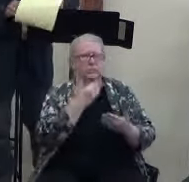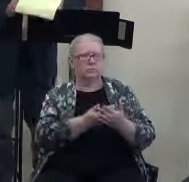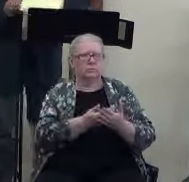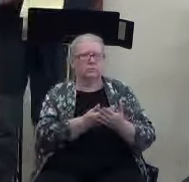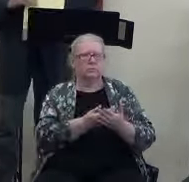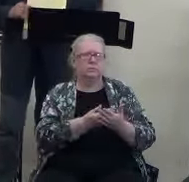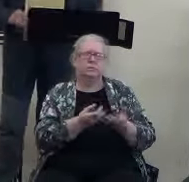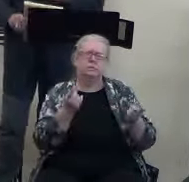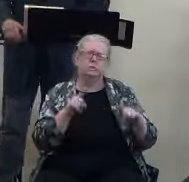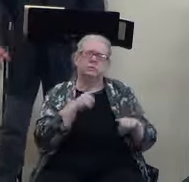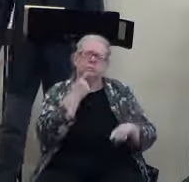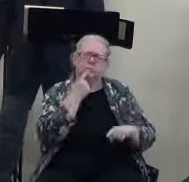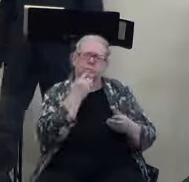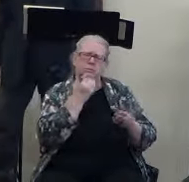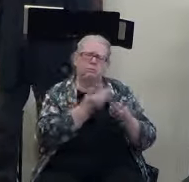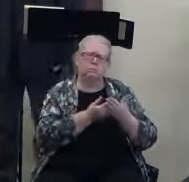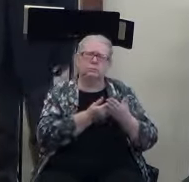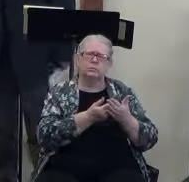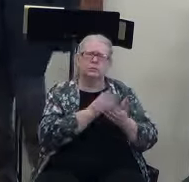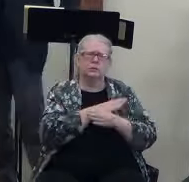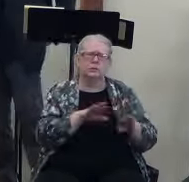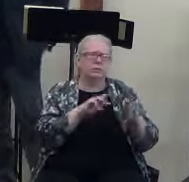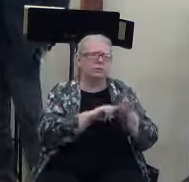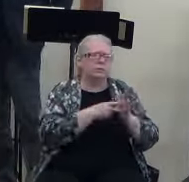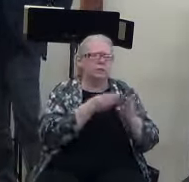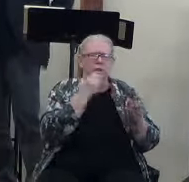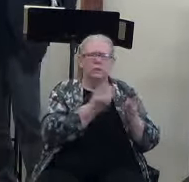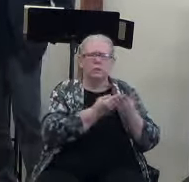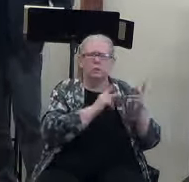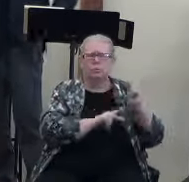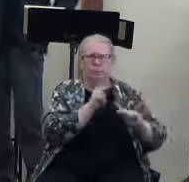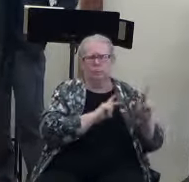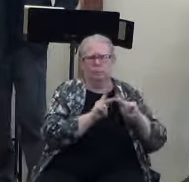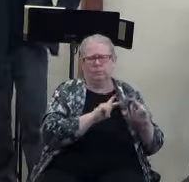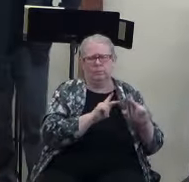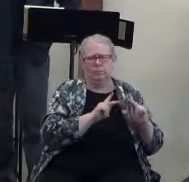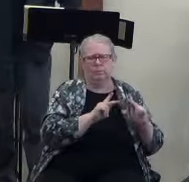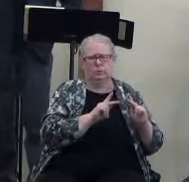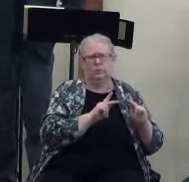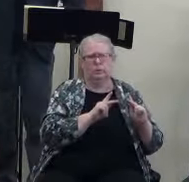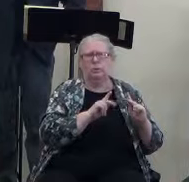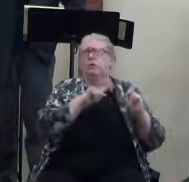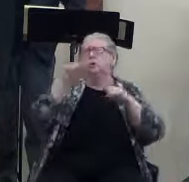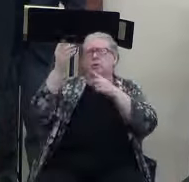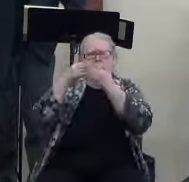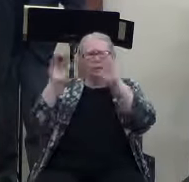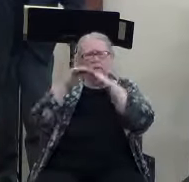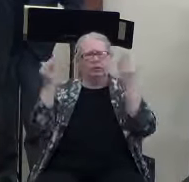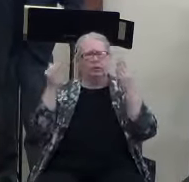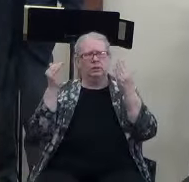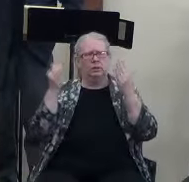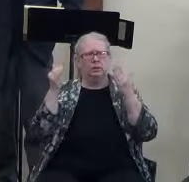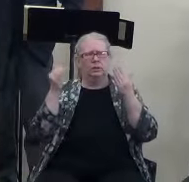And by good, I don't mean good people make it to heaven. Because we all know that they ain't anybody good enough to make it to heaven on their own without